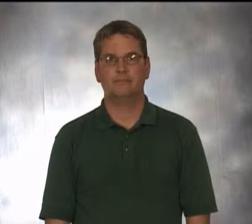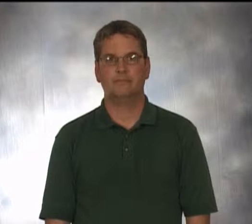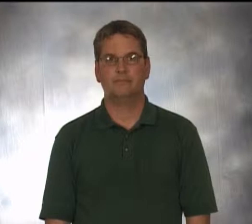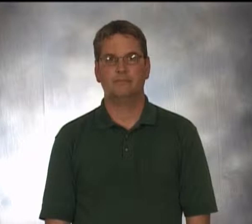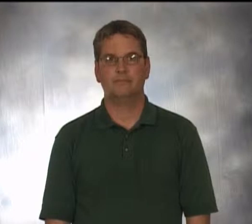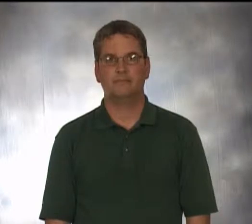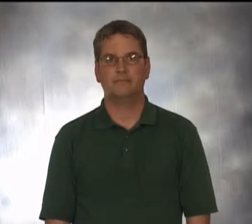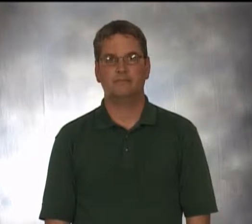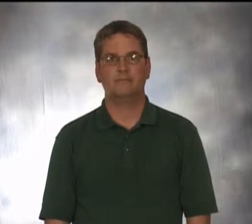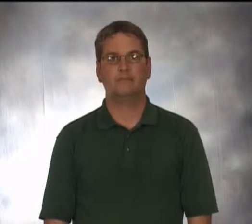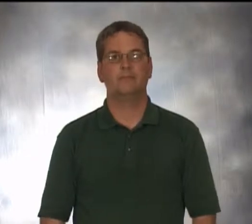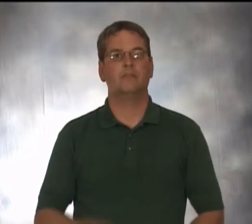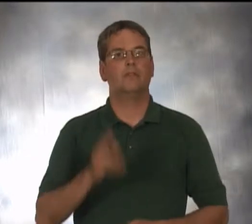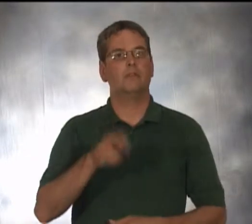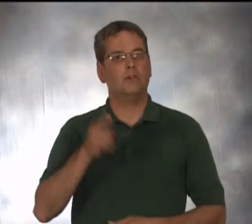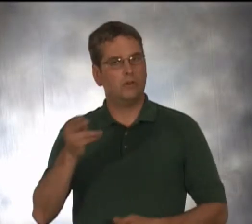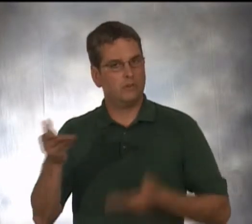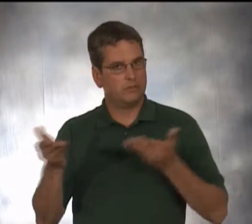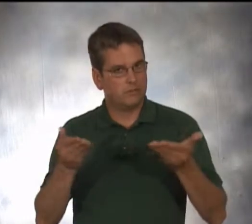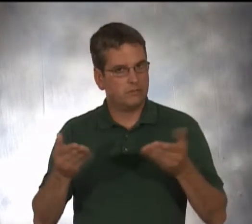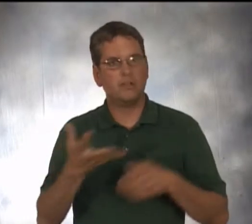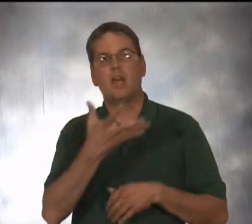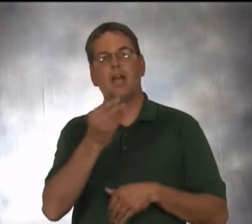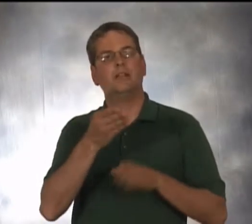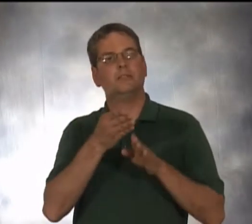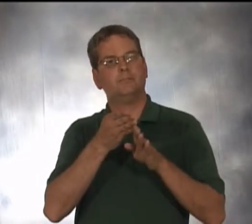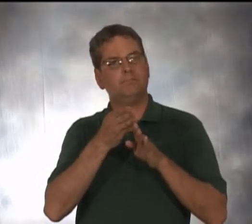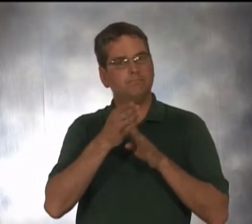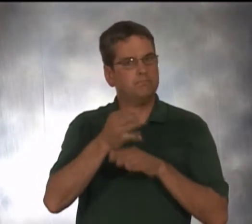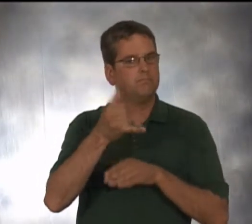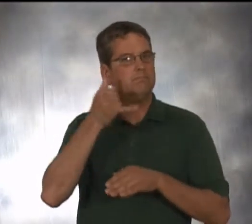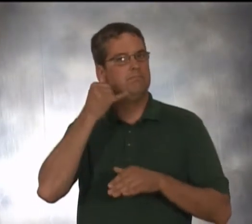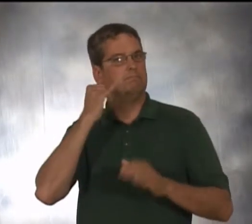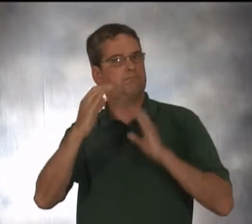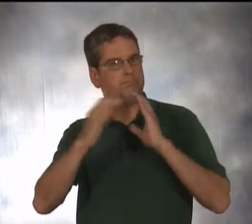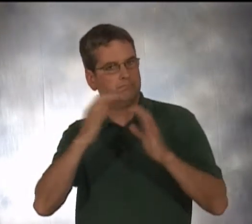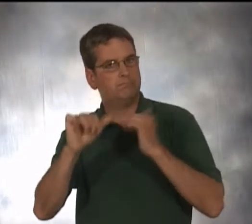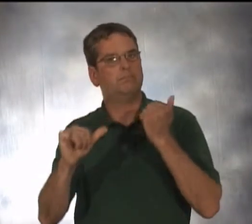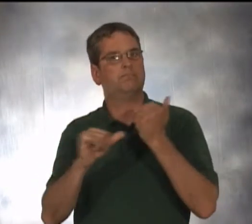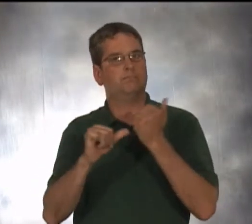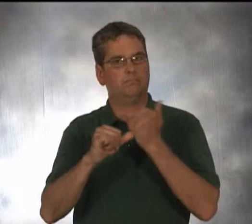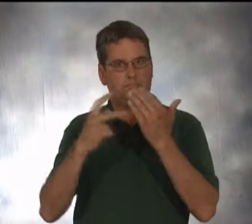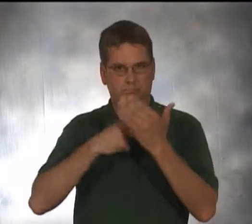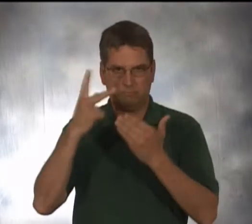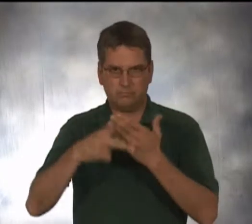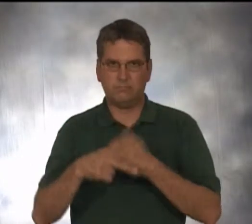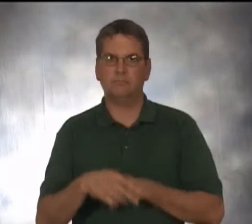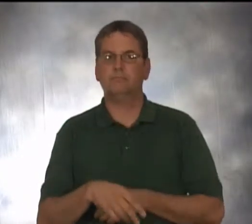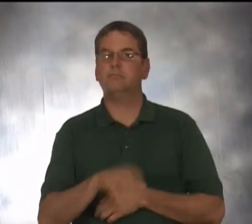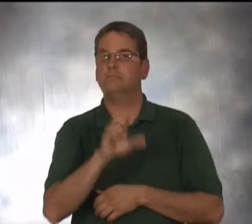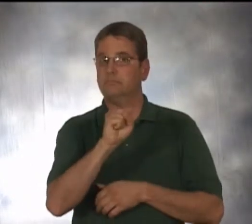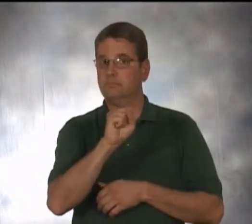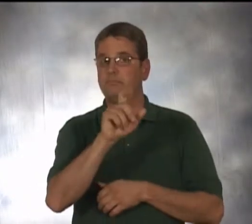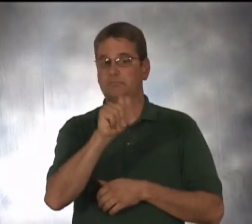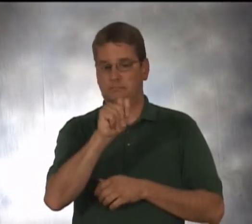Hearing Services and Specialized Telecommunications Assistance Program, STAP.